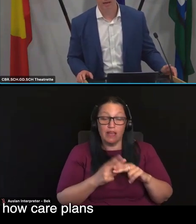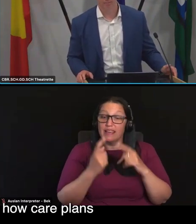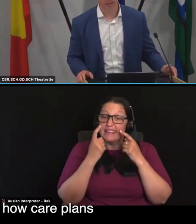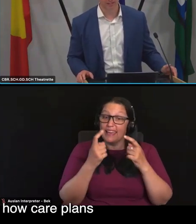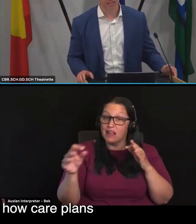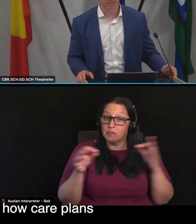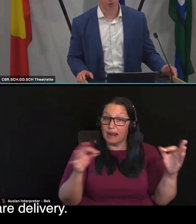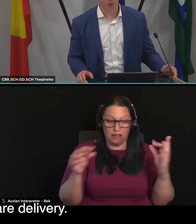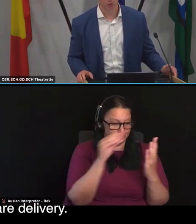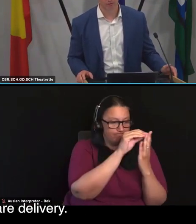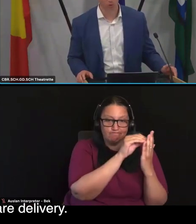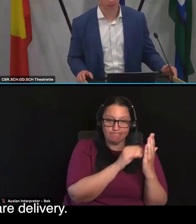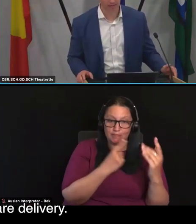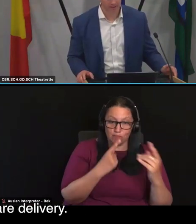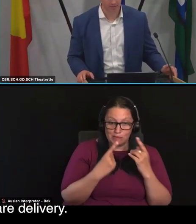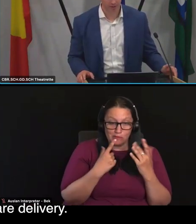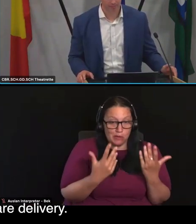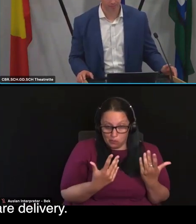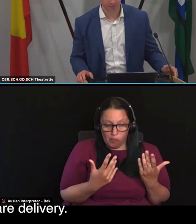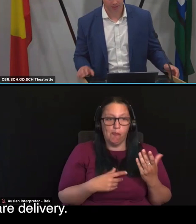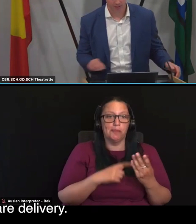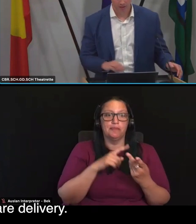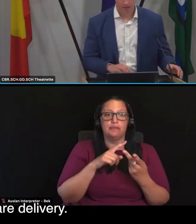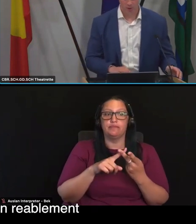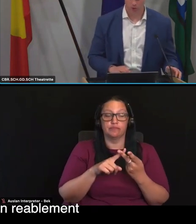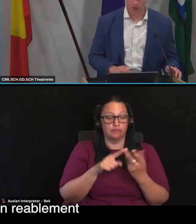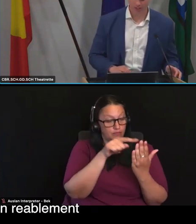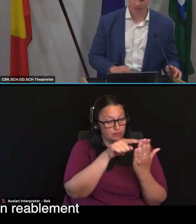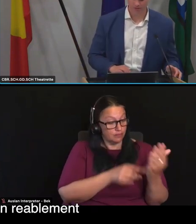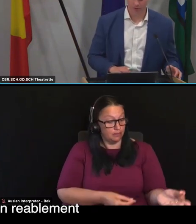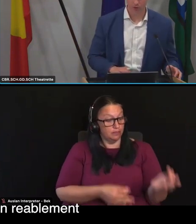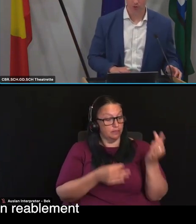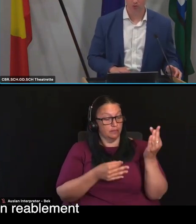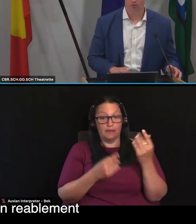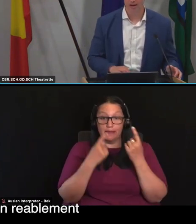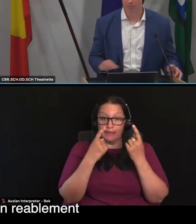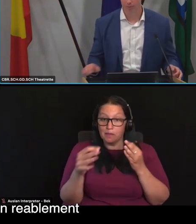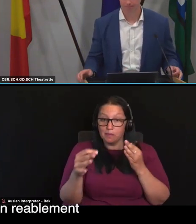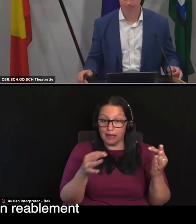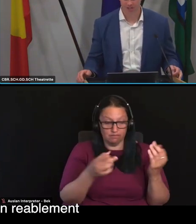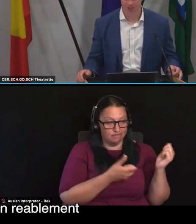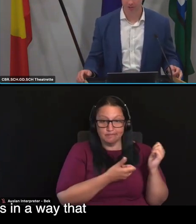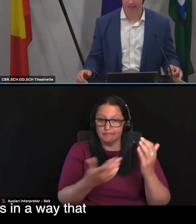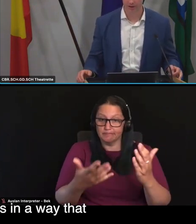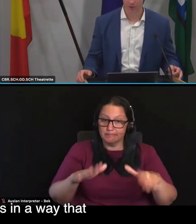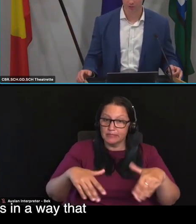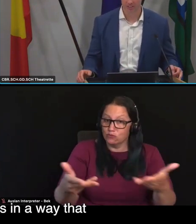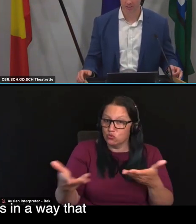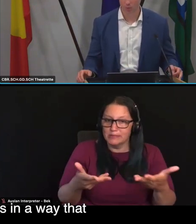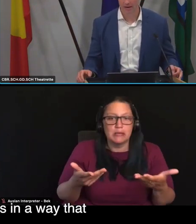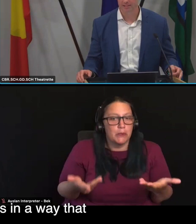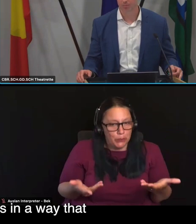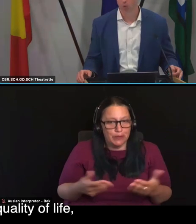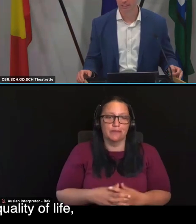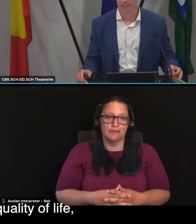and how care plans need to be used to inform care delivery. It also strengthens the focus on reablement and delivering care and